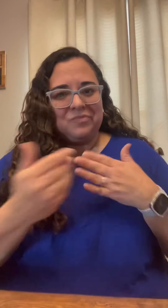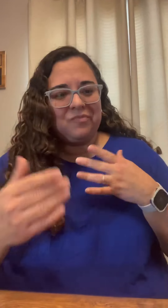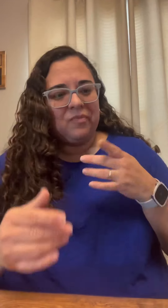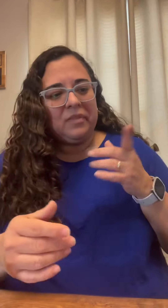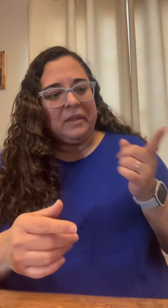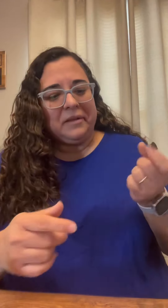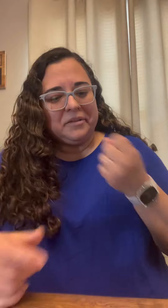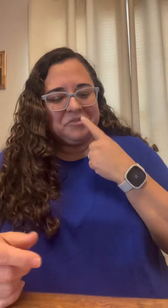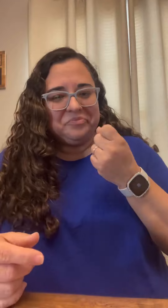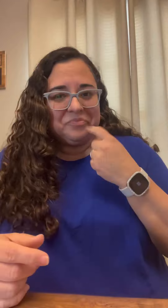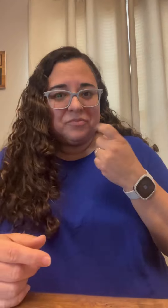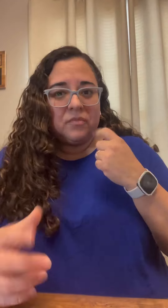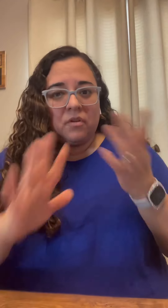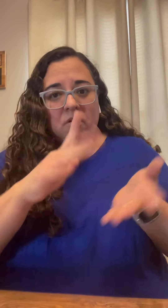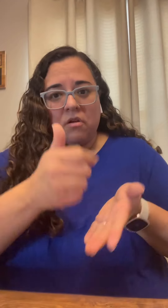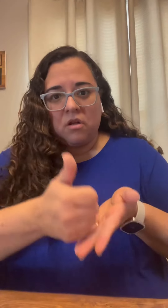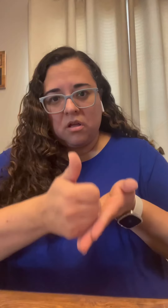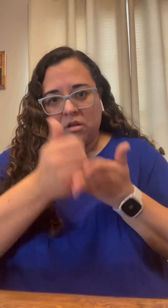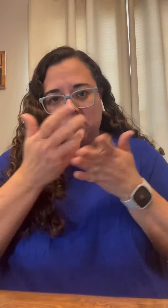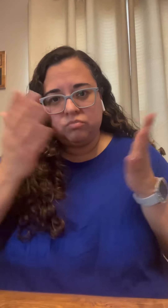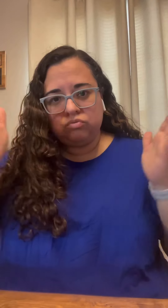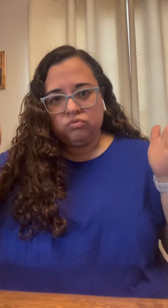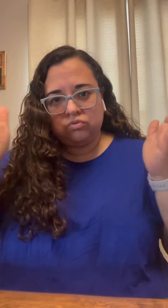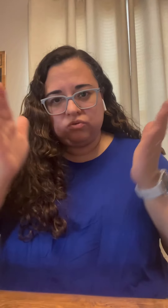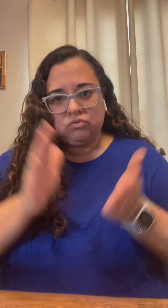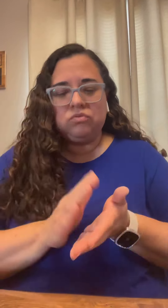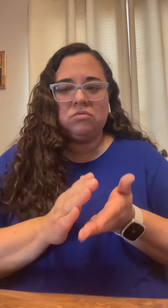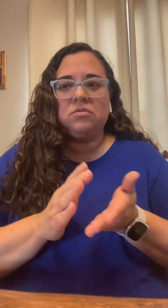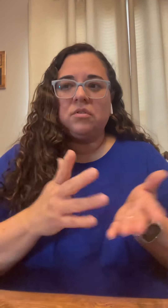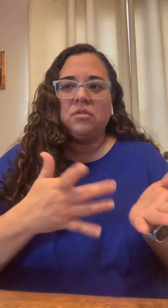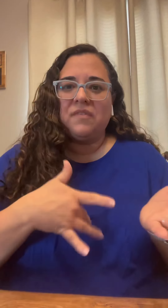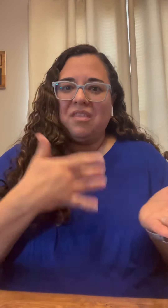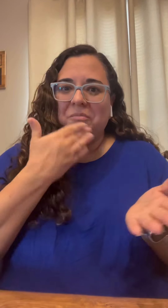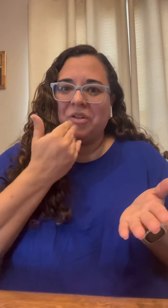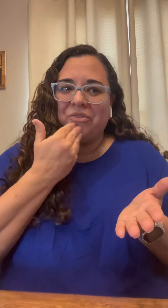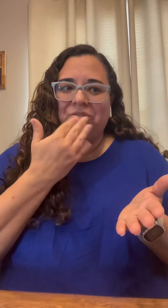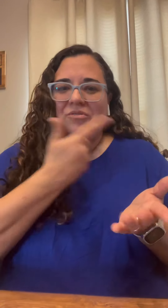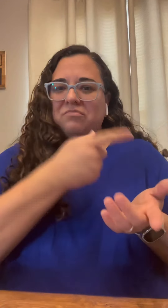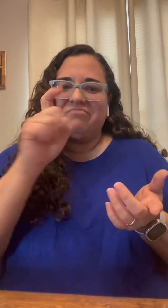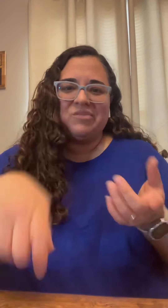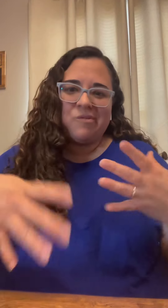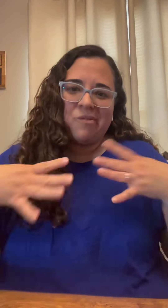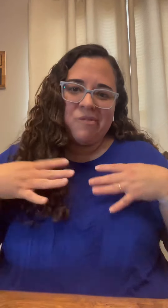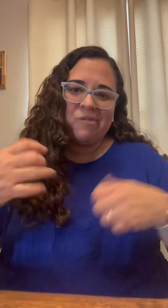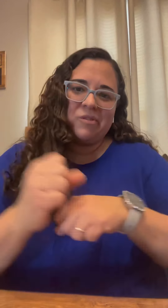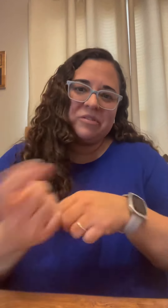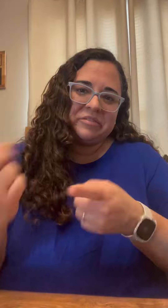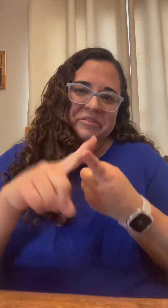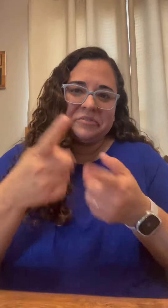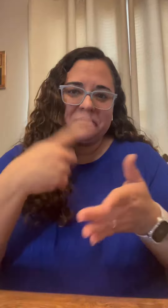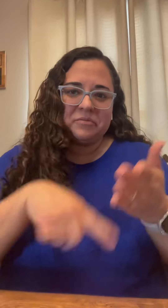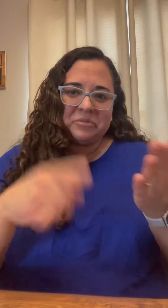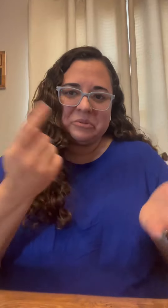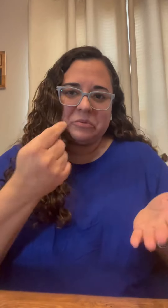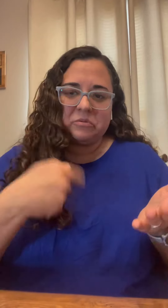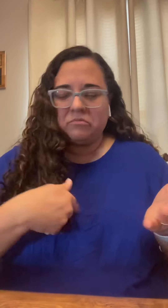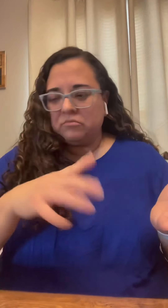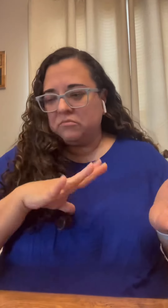of steroid and so i've been taking that that has helped tremendously and so i'm starting to feel better and